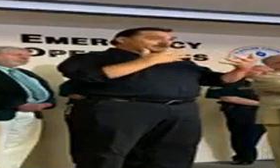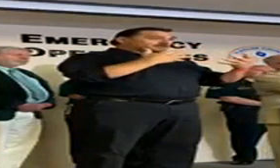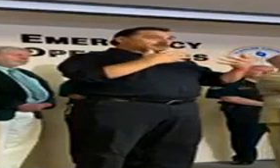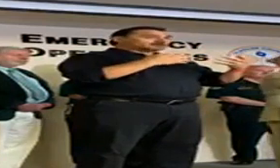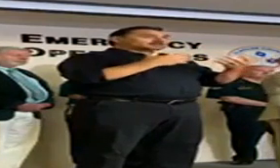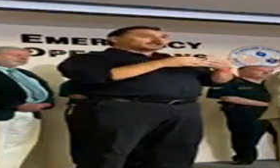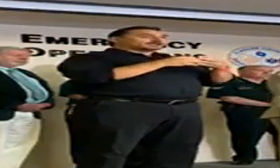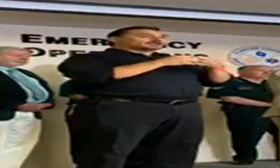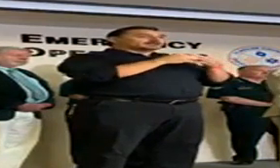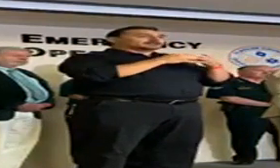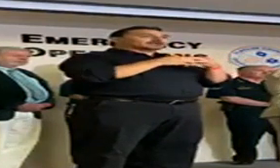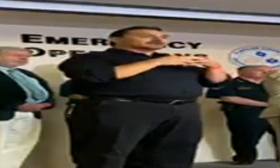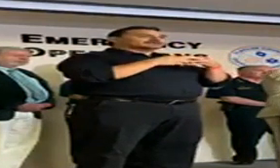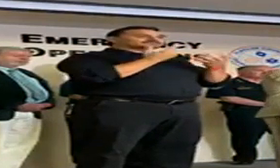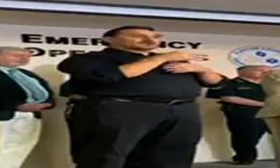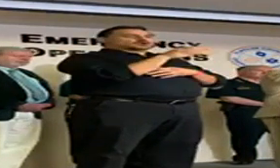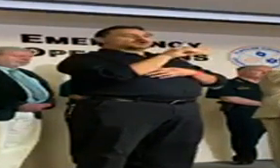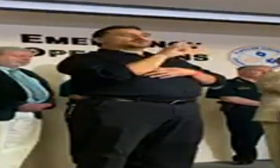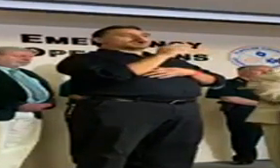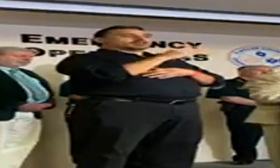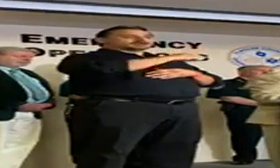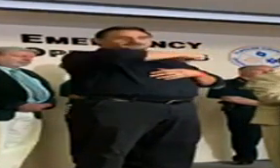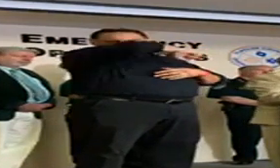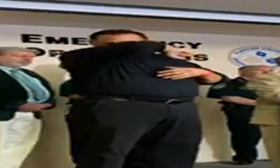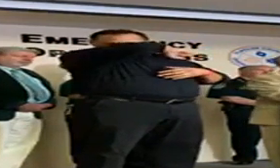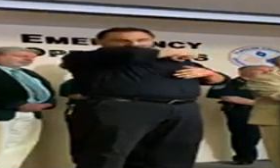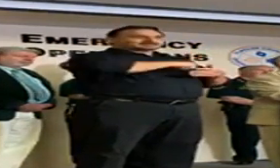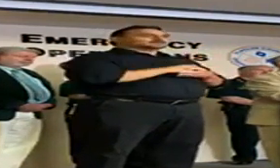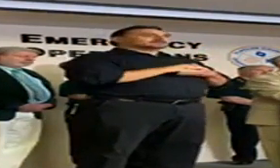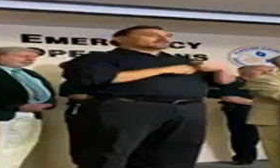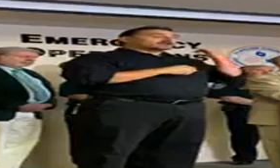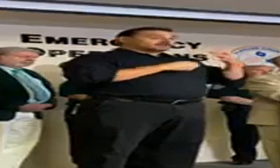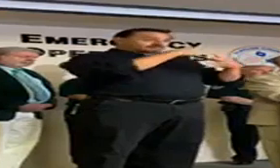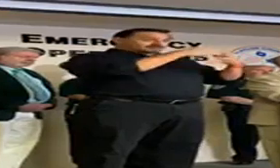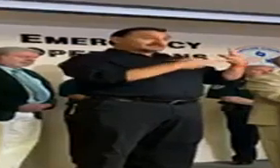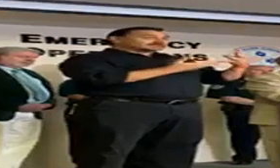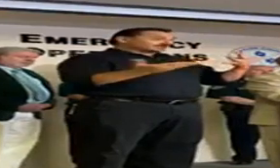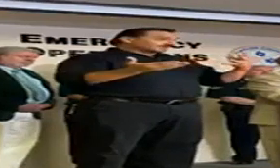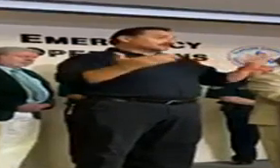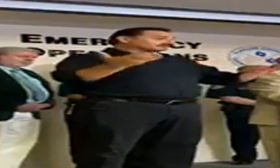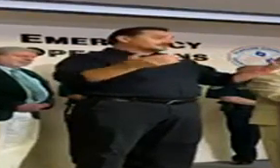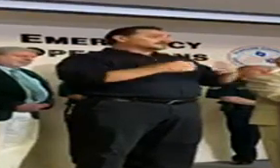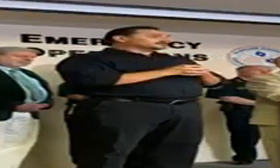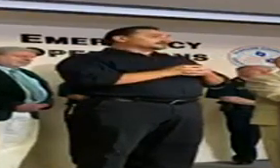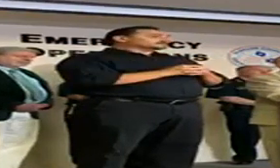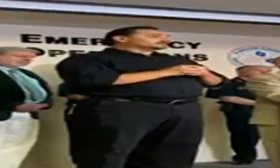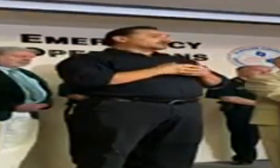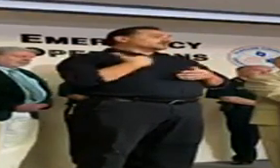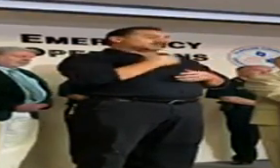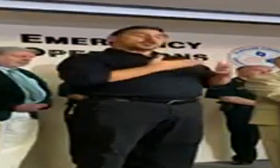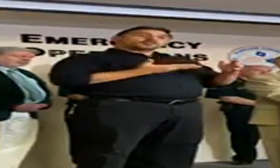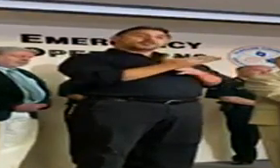imitate Dracula. Right. Sneeze into your sleeve. So please, if we can do things like that, we're going to get through this